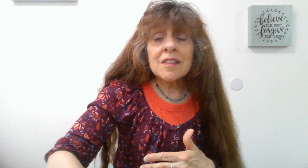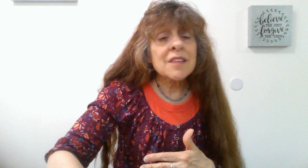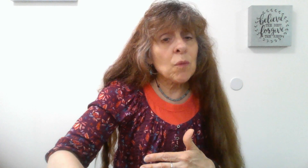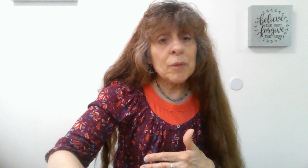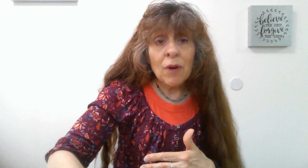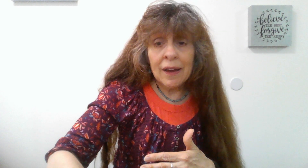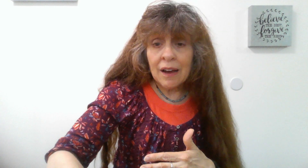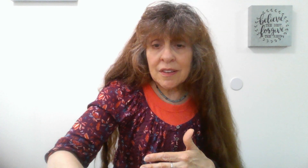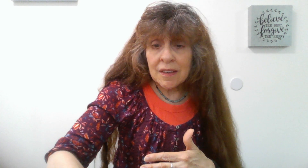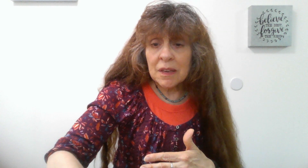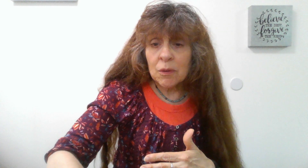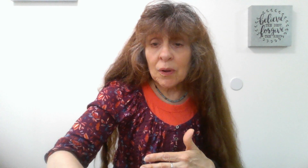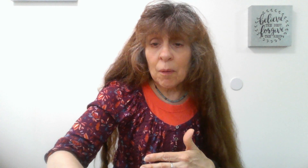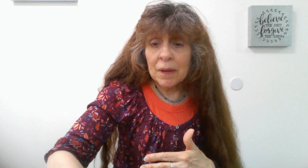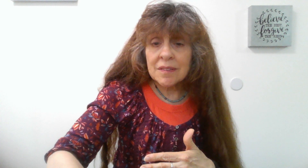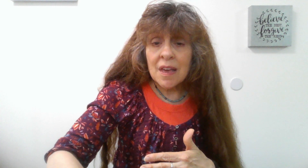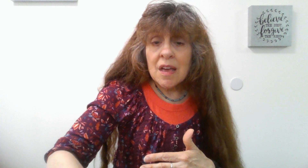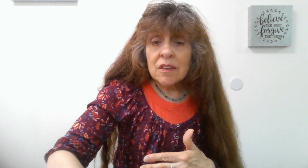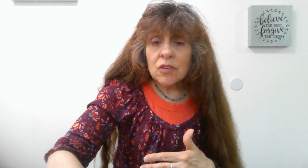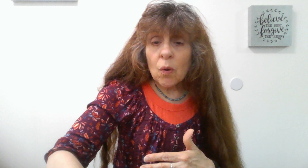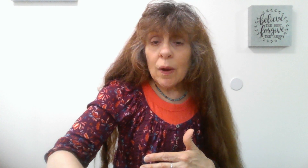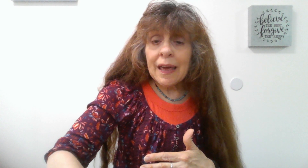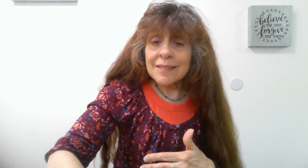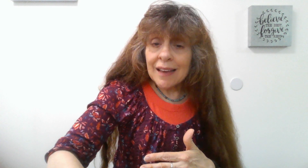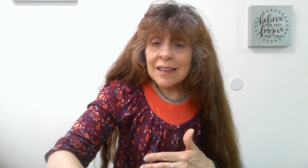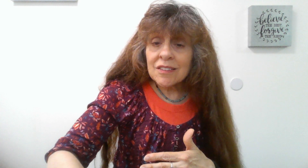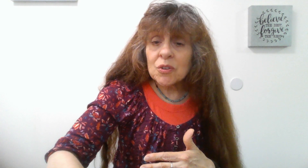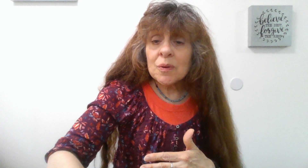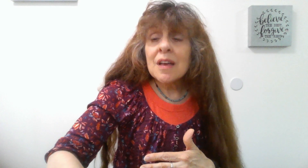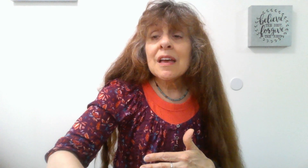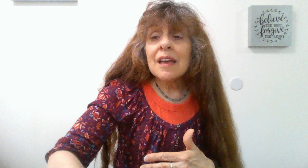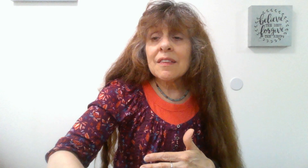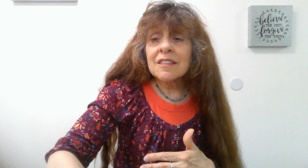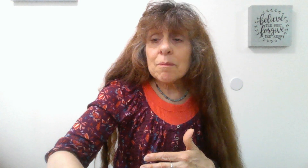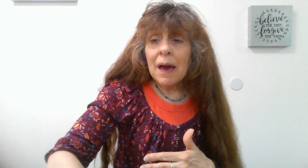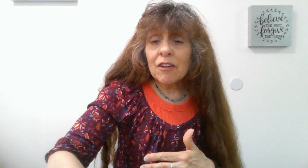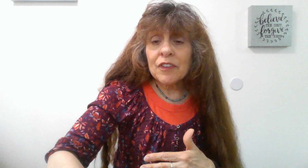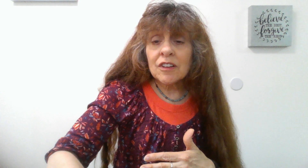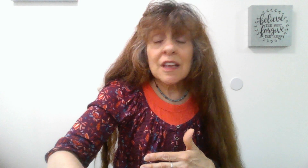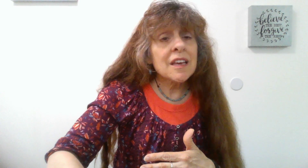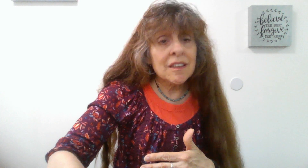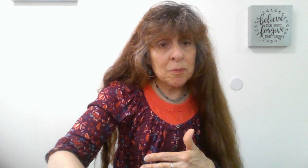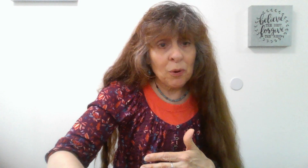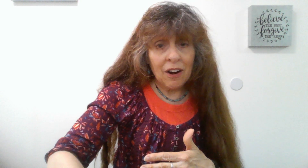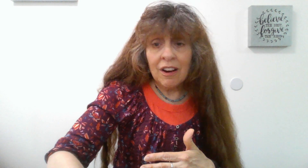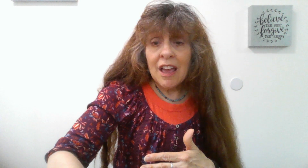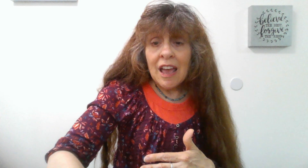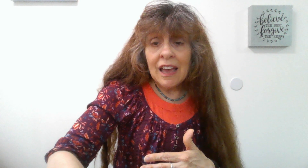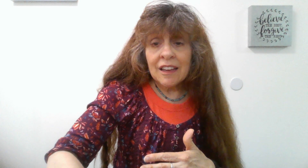us. And when we cry out to him, he will help us. So when anxiety hits you, it's the battlefield is prayer. And